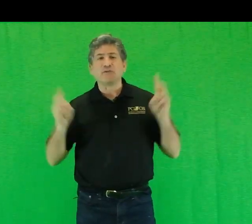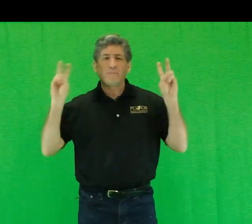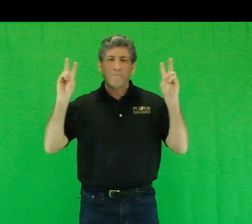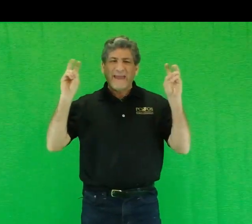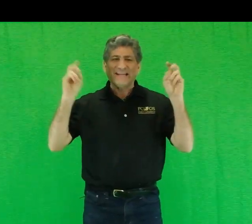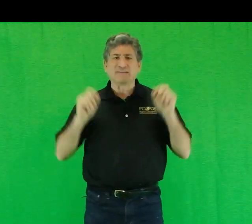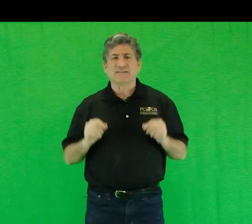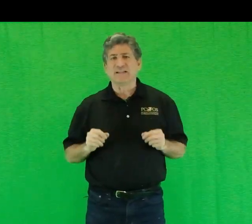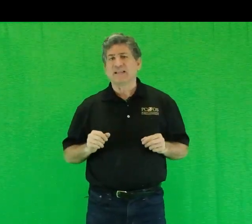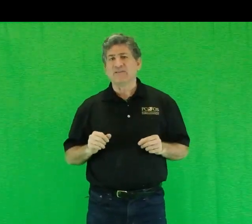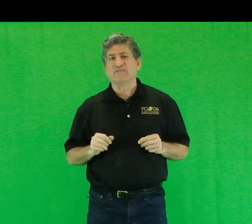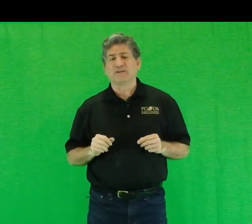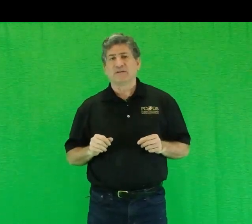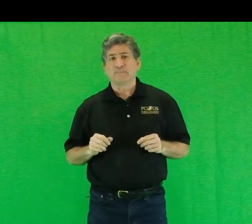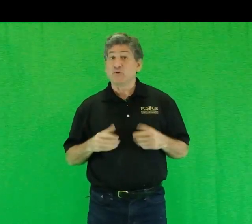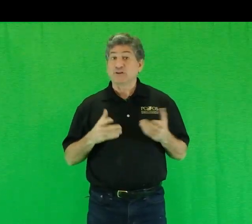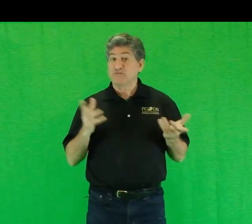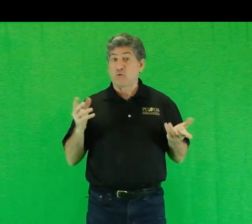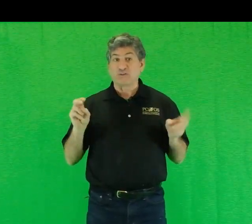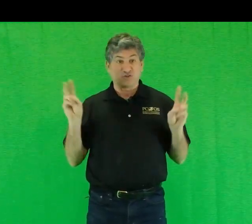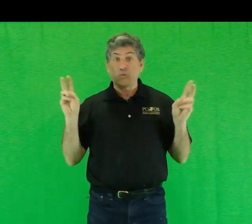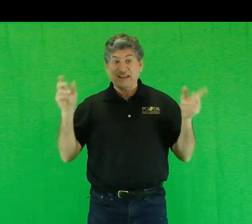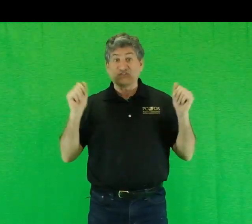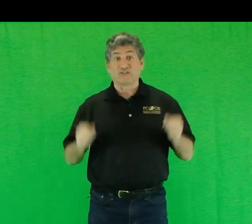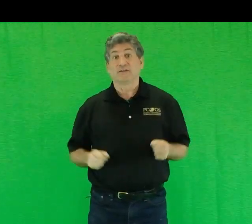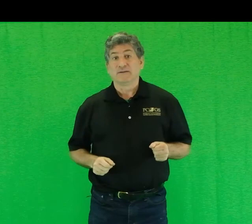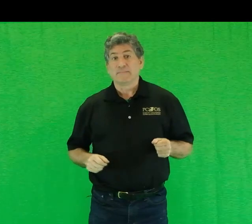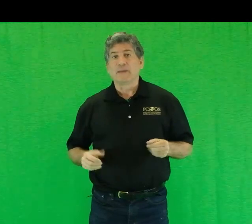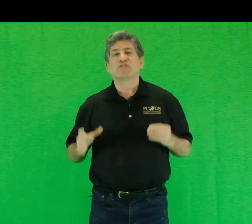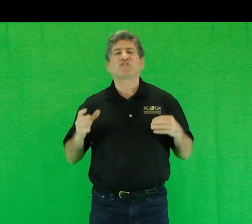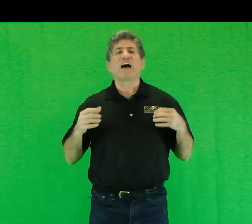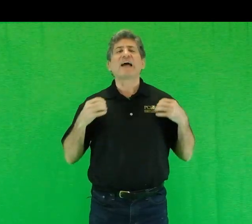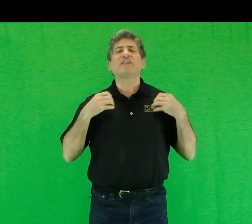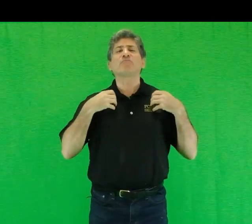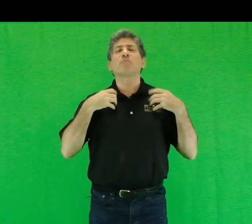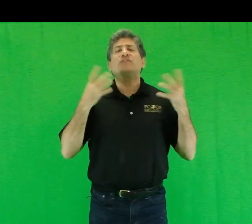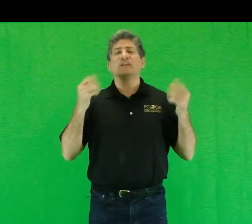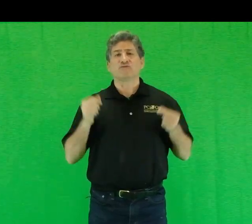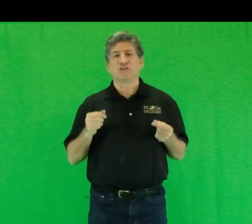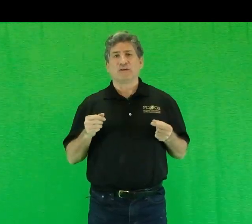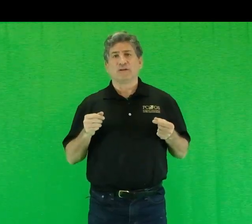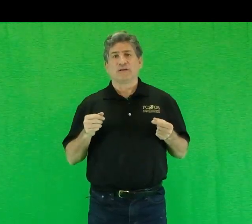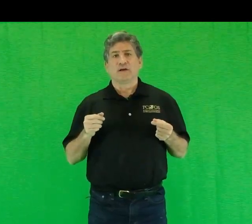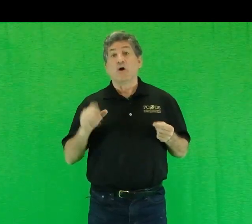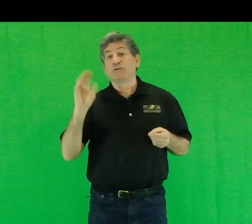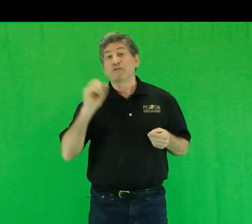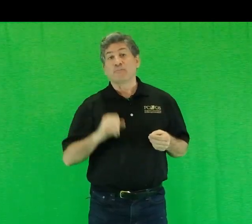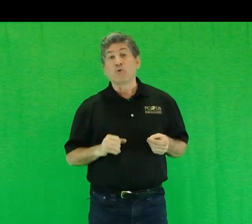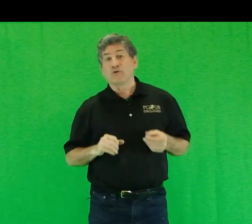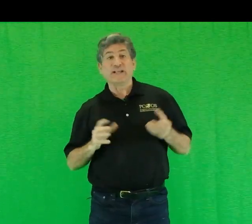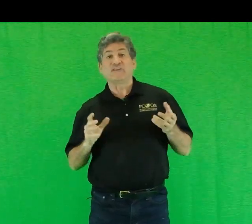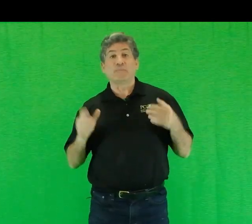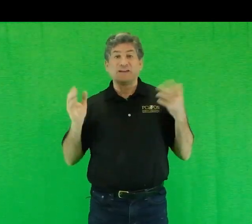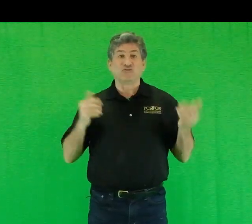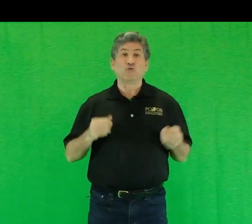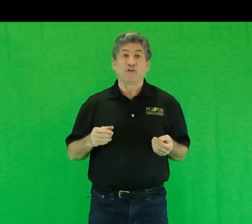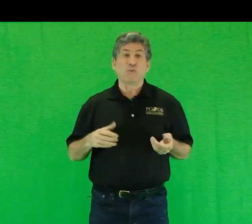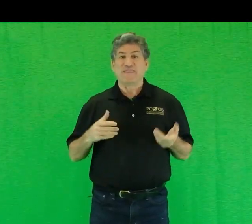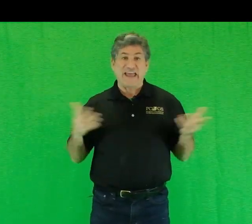you'd made it in life, you could afford to waste. It was a sign of privilege. Only the poor needed to make do with what they